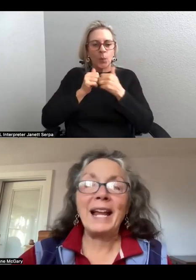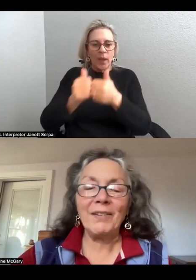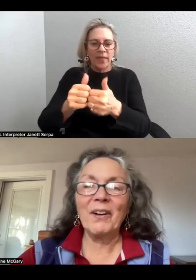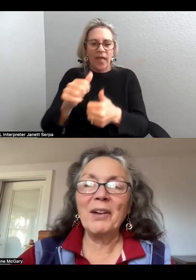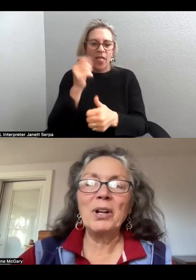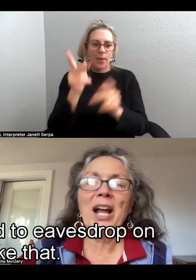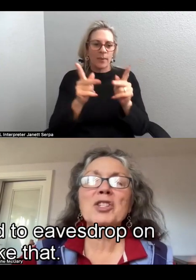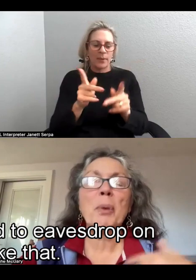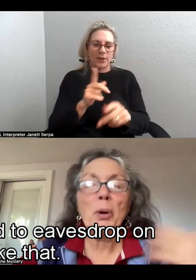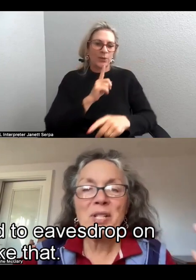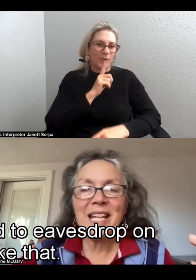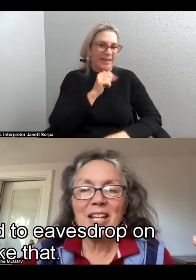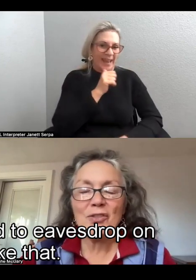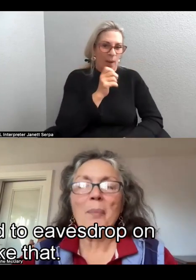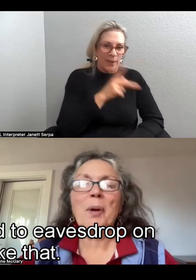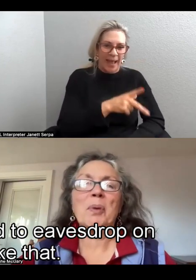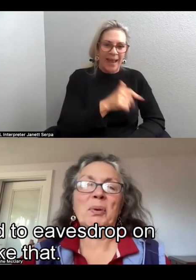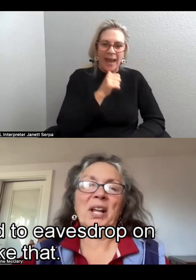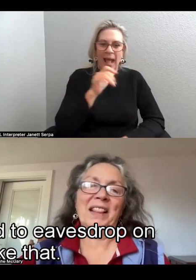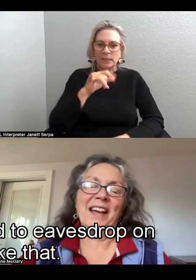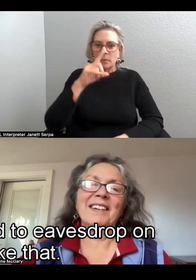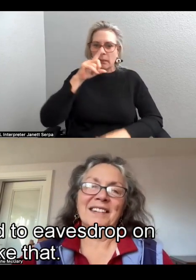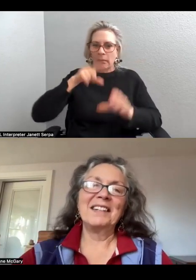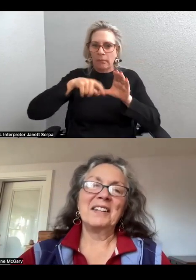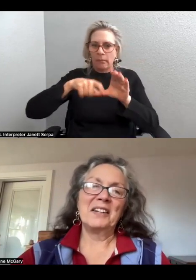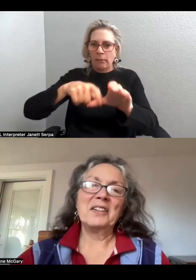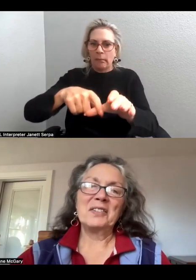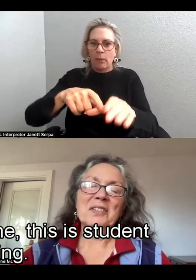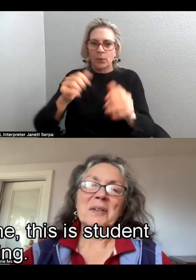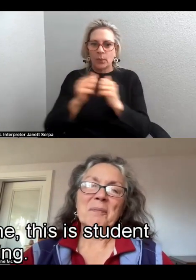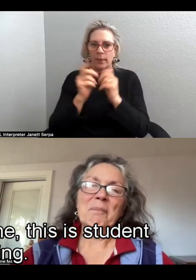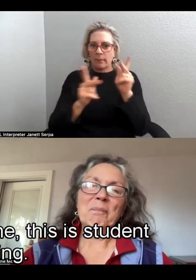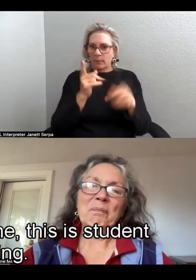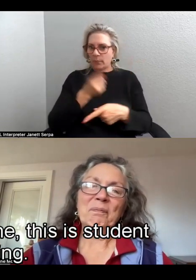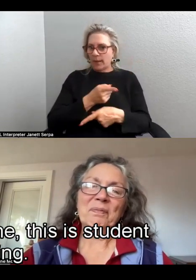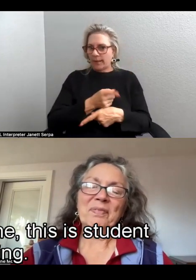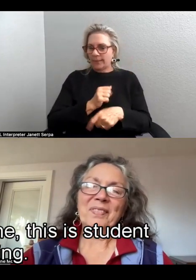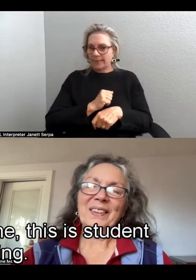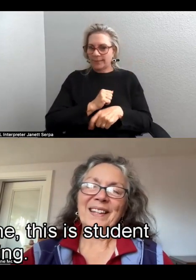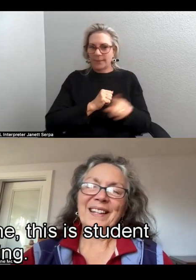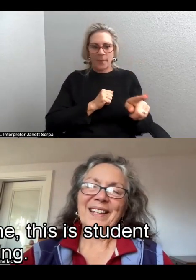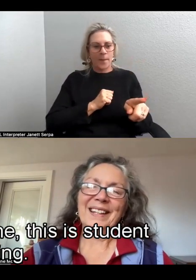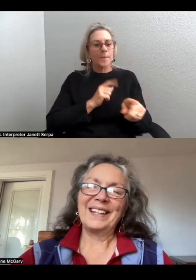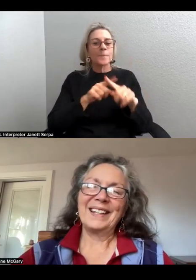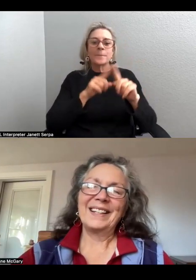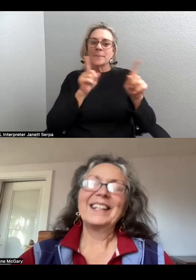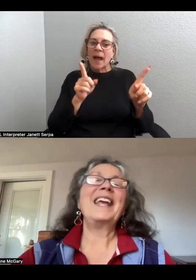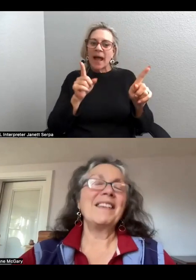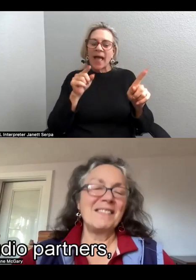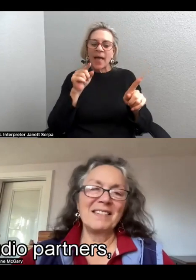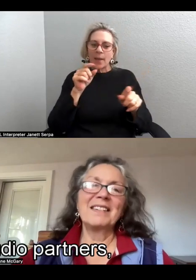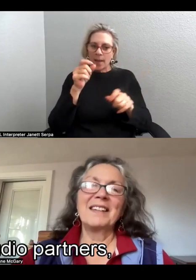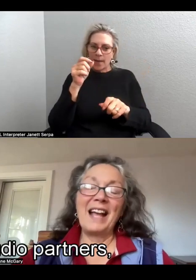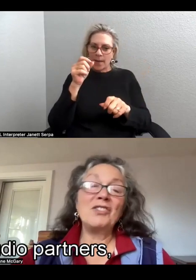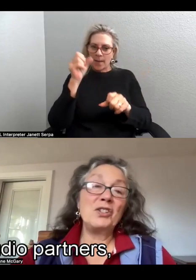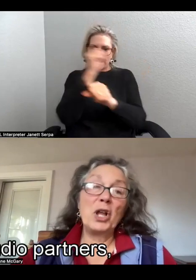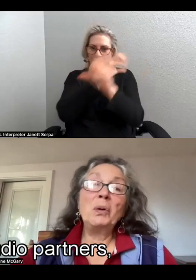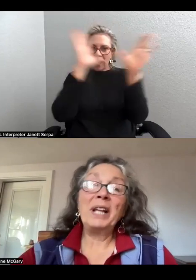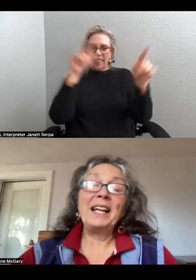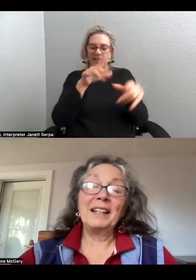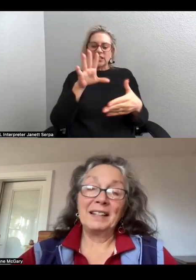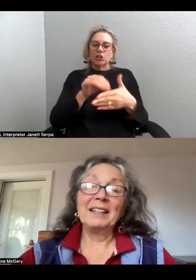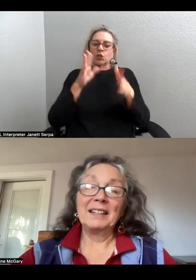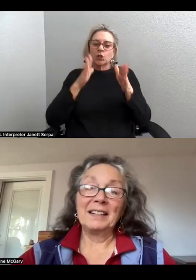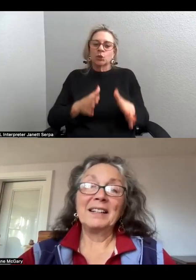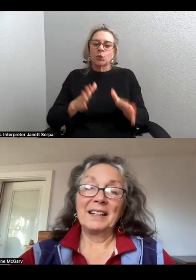okay, right? We're not supposed to eavesdrop on people like that. But you can imagine, this is student housing. Yes. There's studio